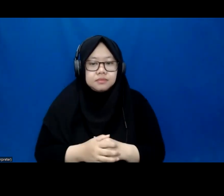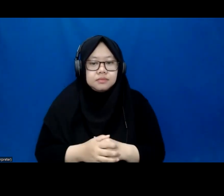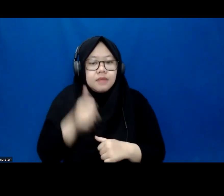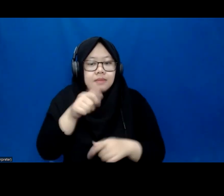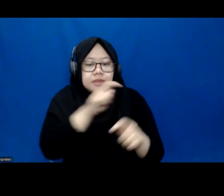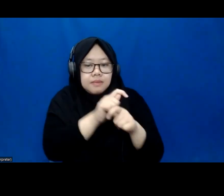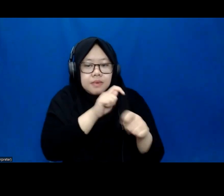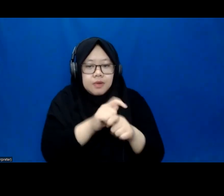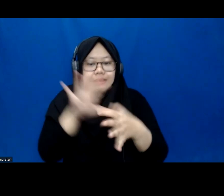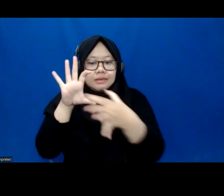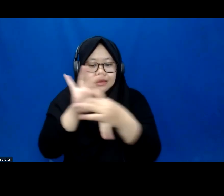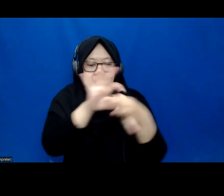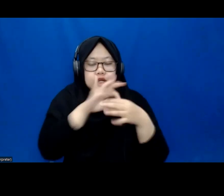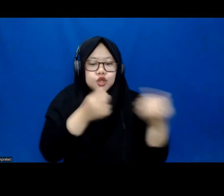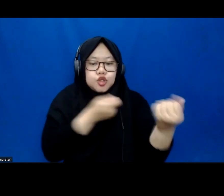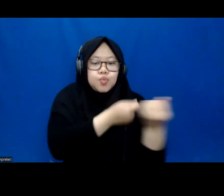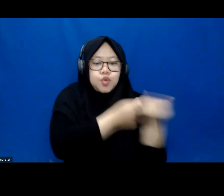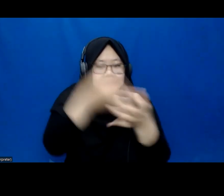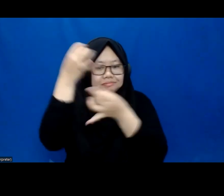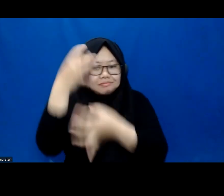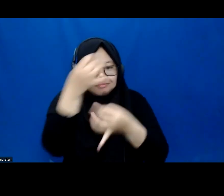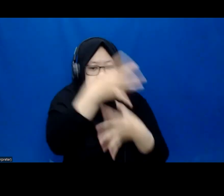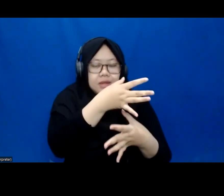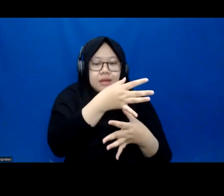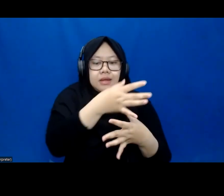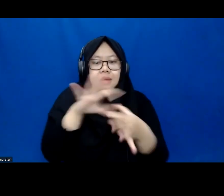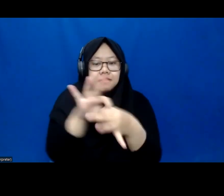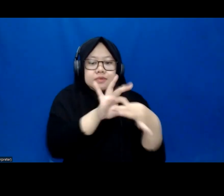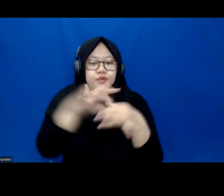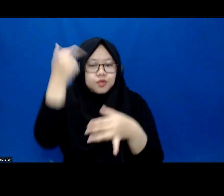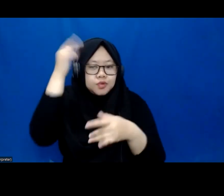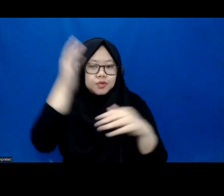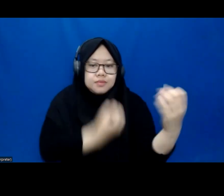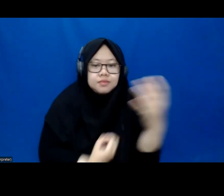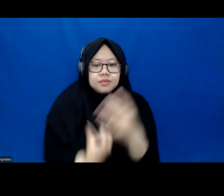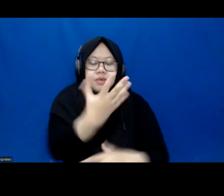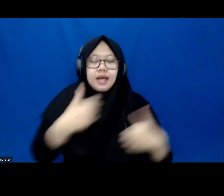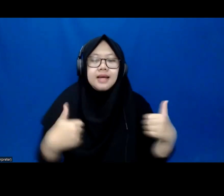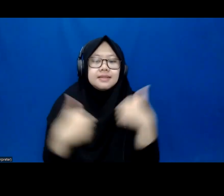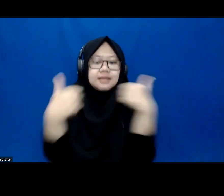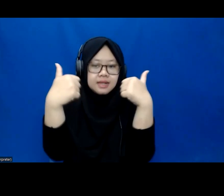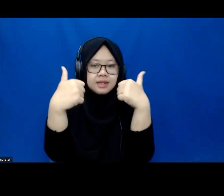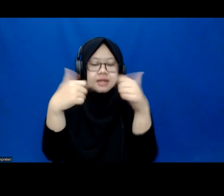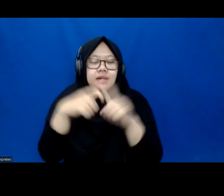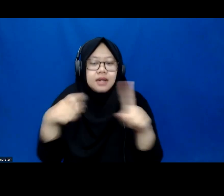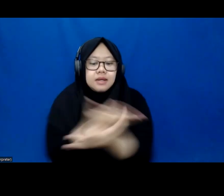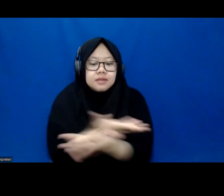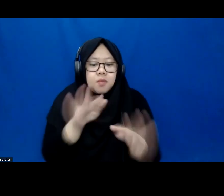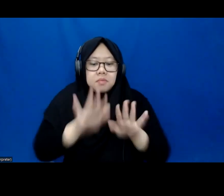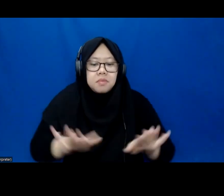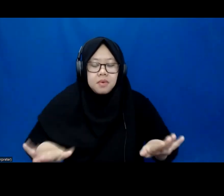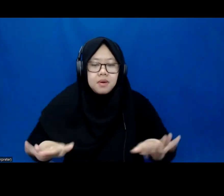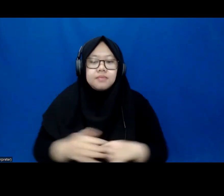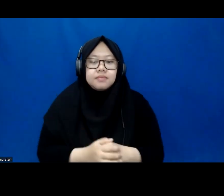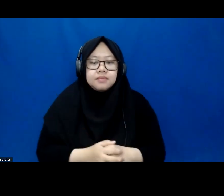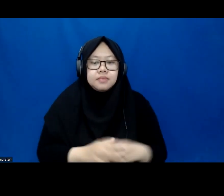network of support and expertise that can be leveraged to improve these outcomes for all learners. And